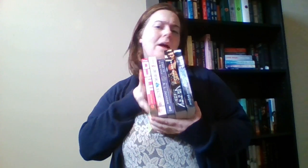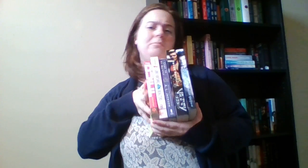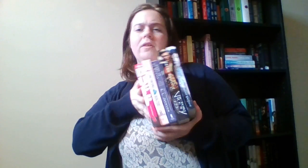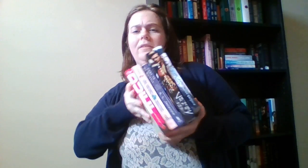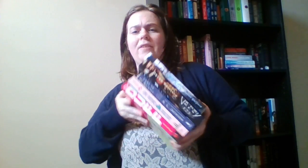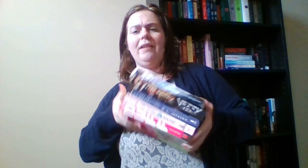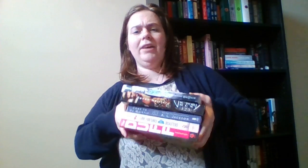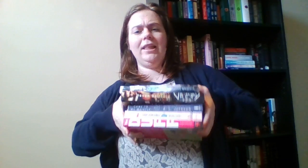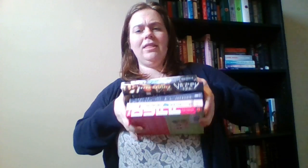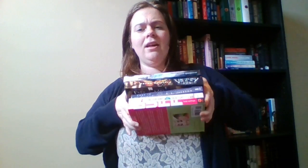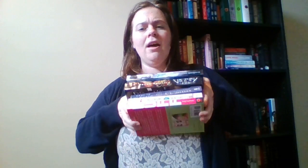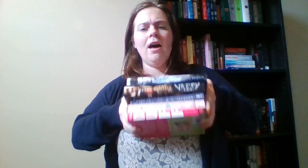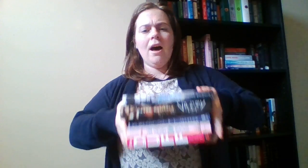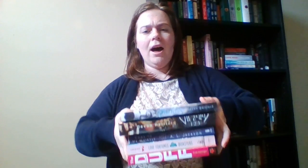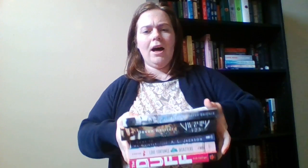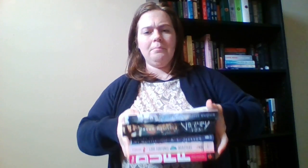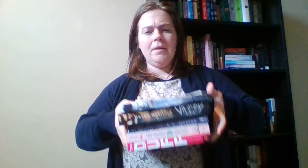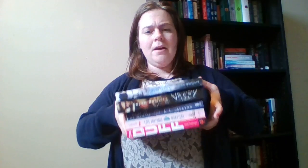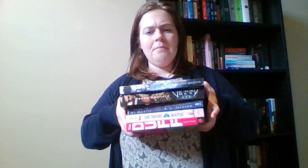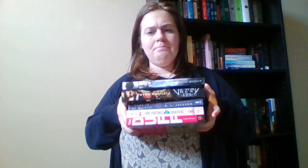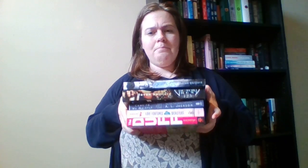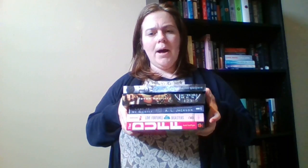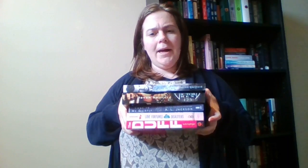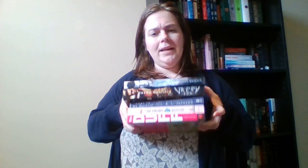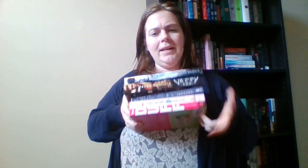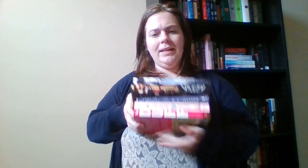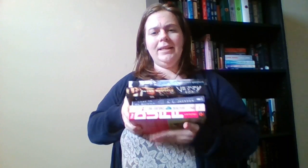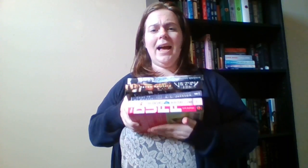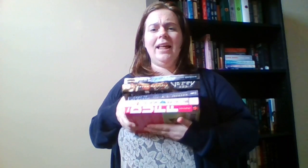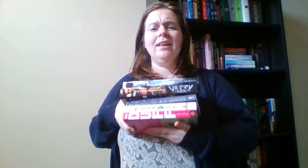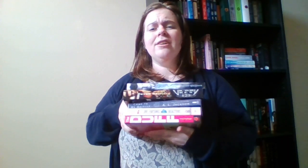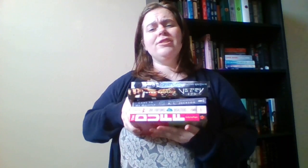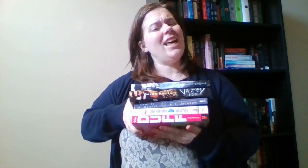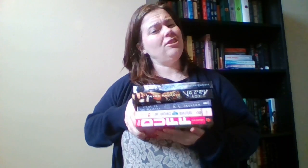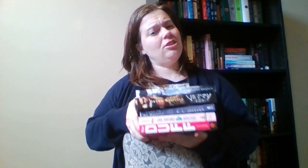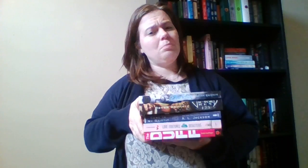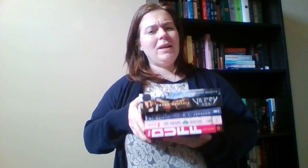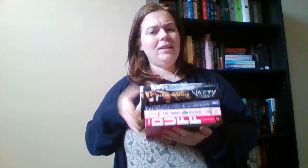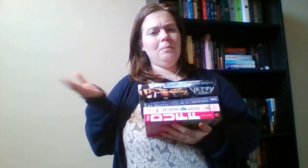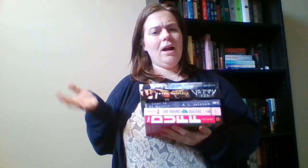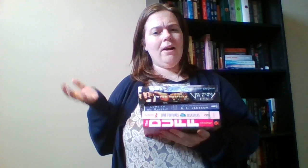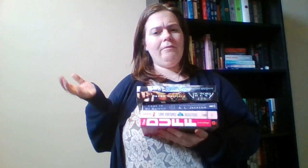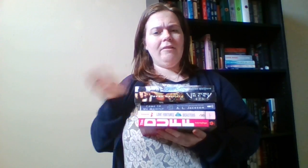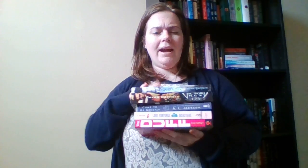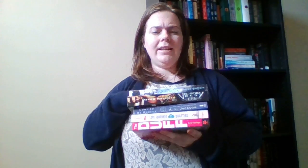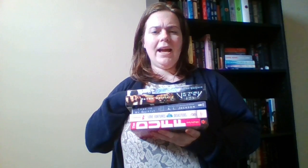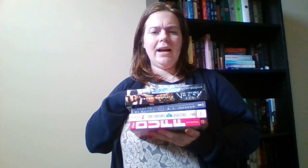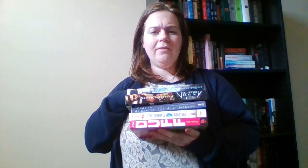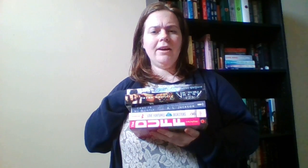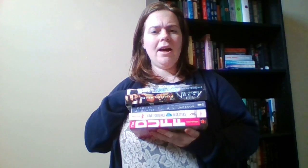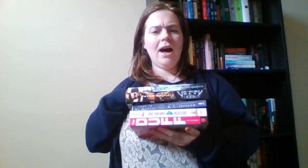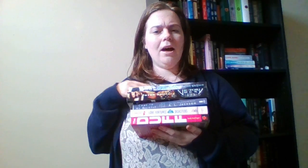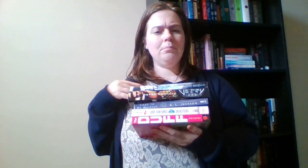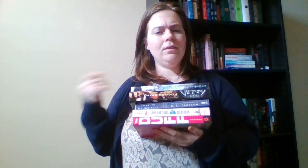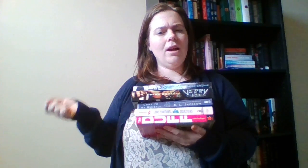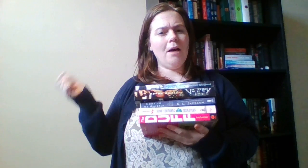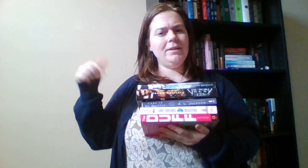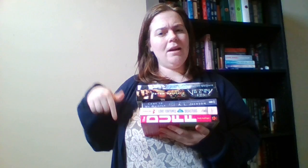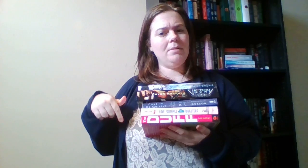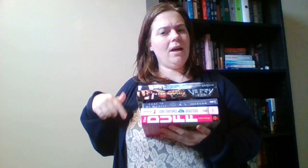I'm probably fine with. But, yeah. So that's just my TBR for right now. And down below